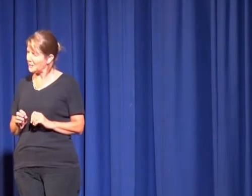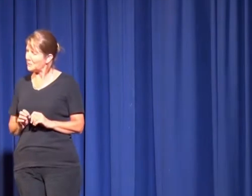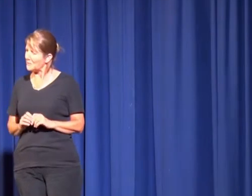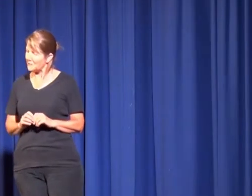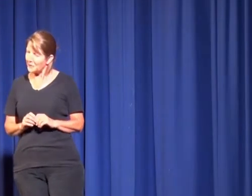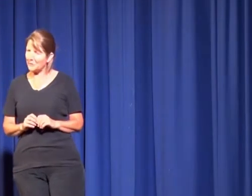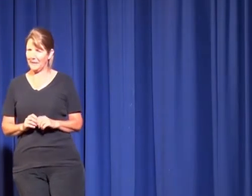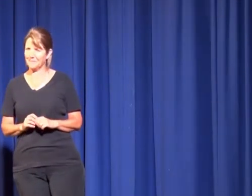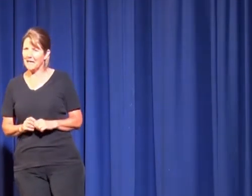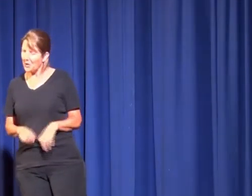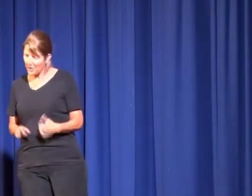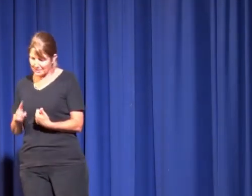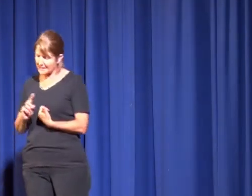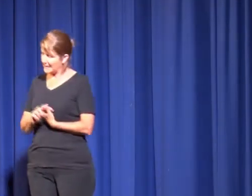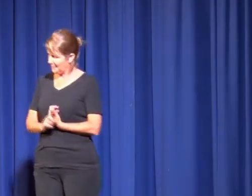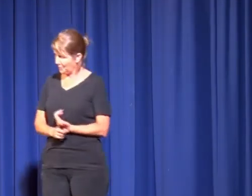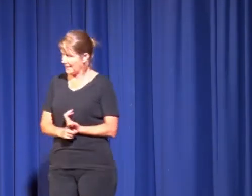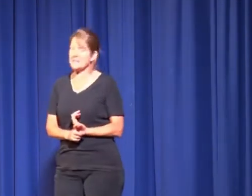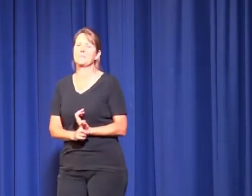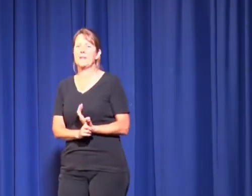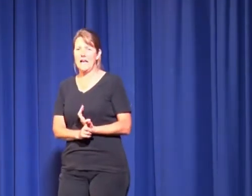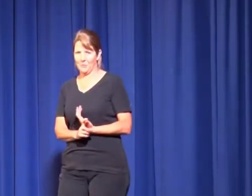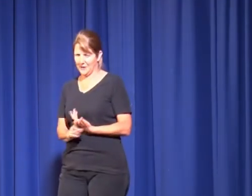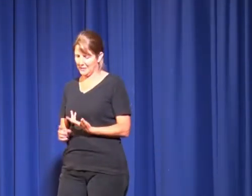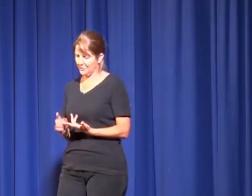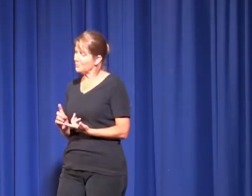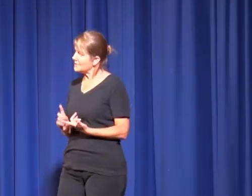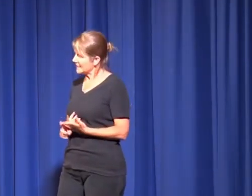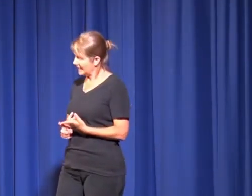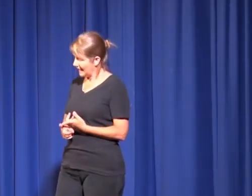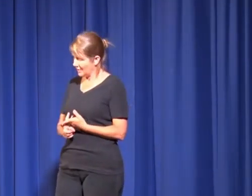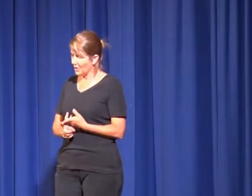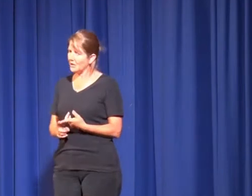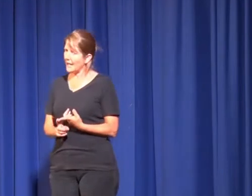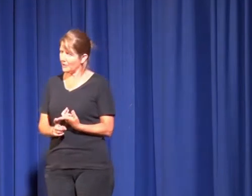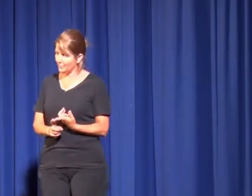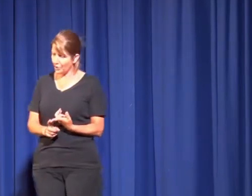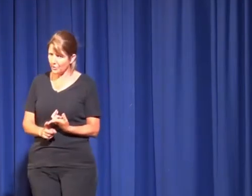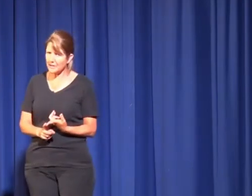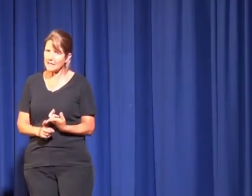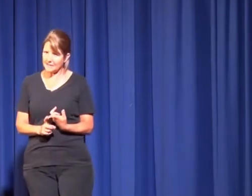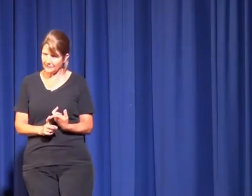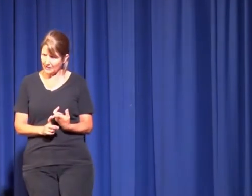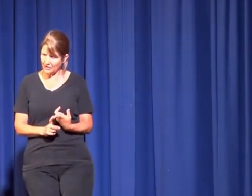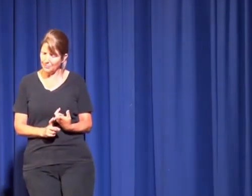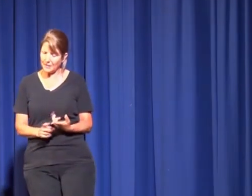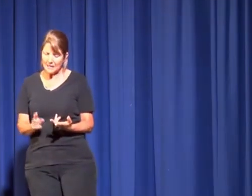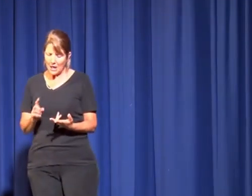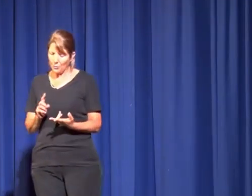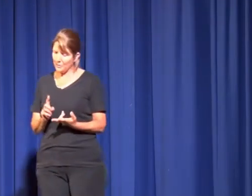we were following. We were studying boys and what you did with them. We were studying alcohol, how you procured it and its effect on the body. We